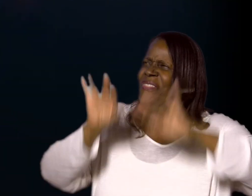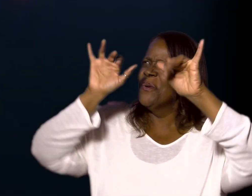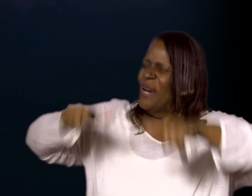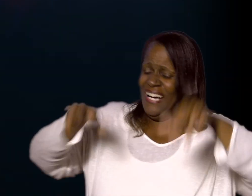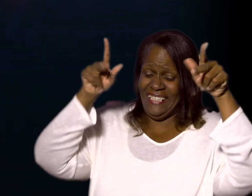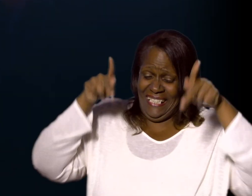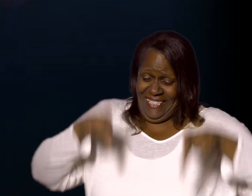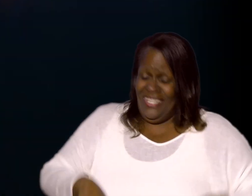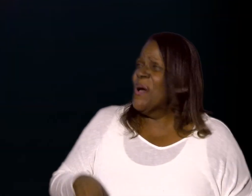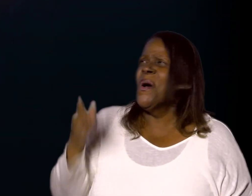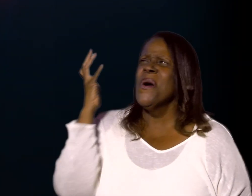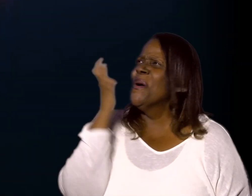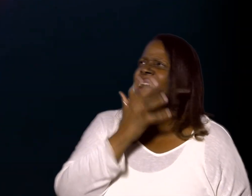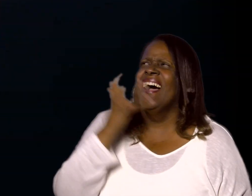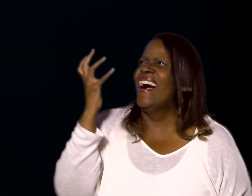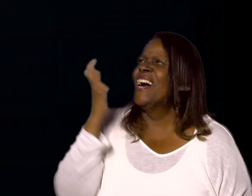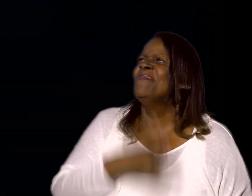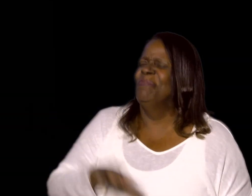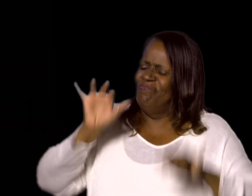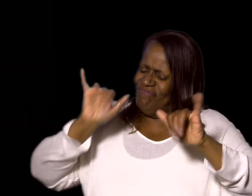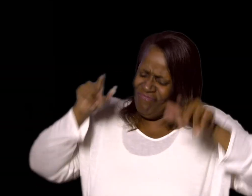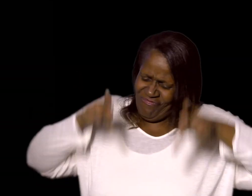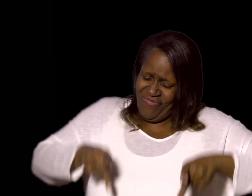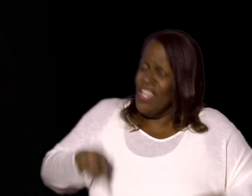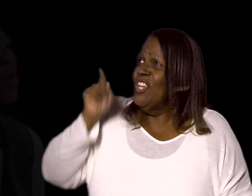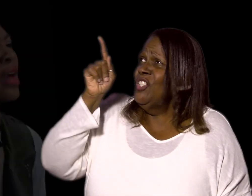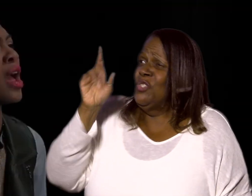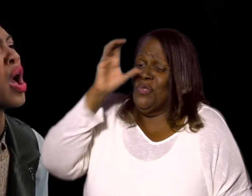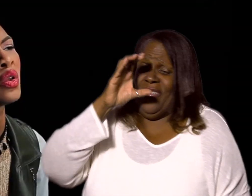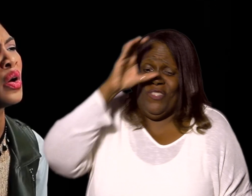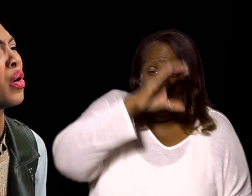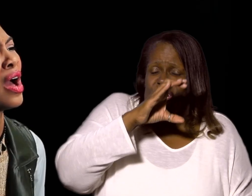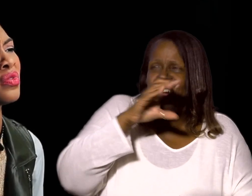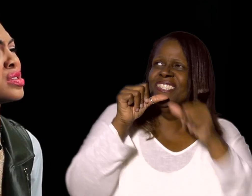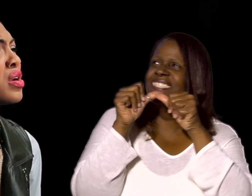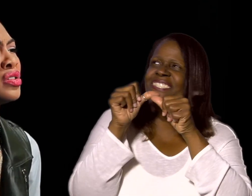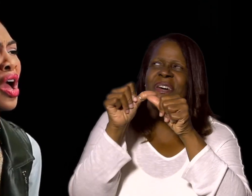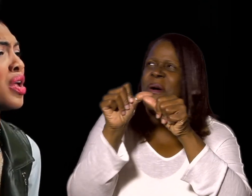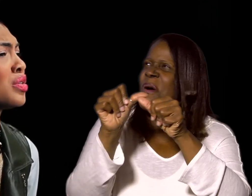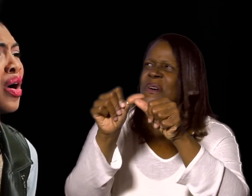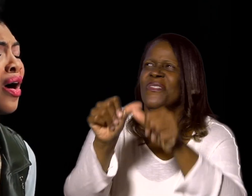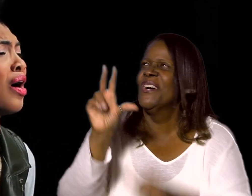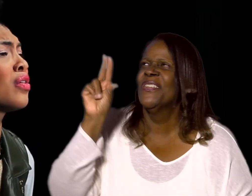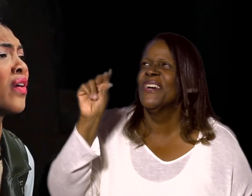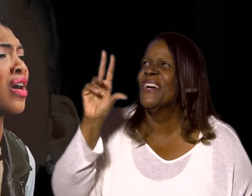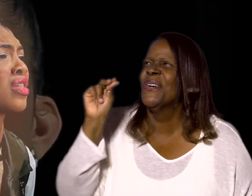be the one Oh, I'll be the one You don't have to search no further